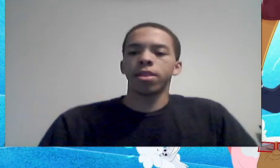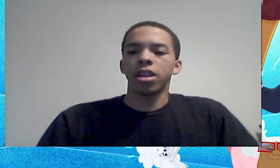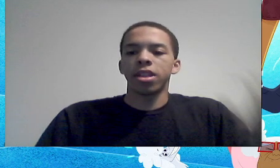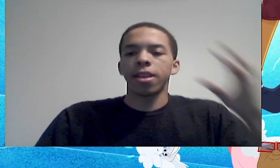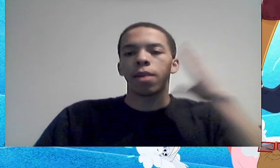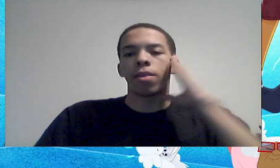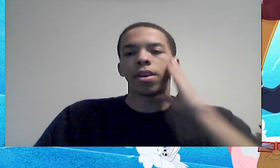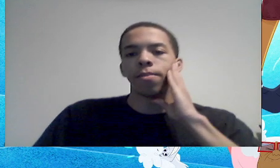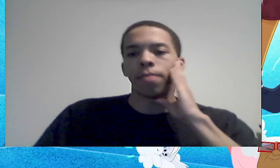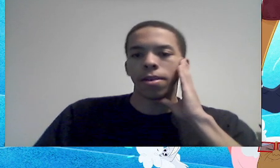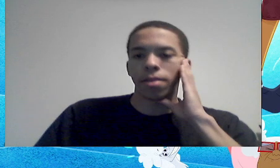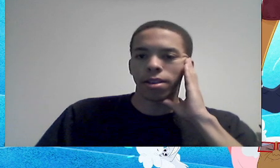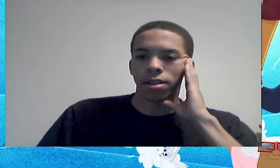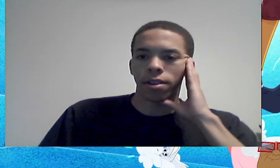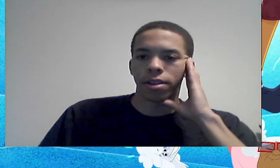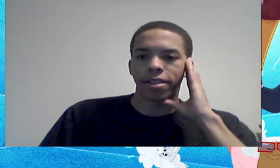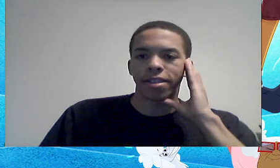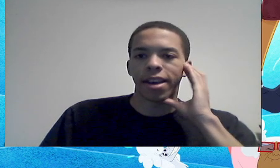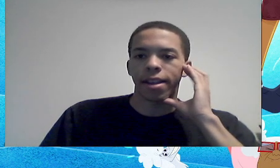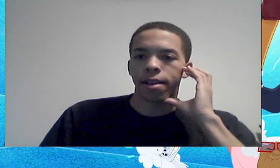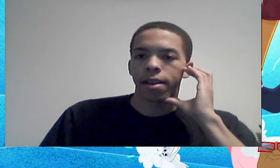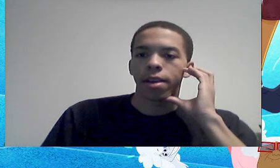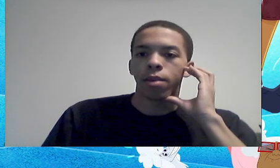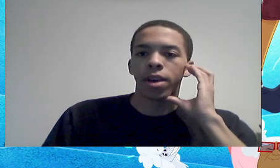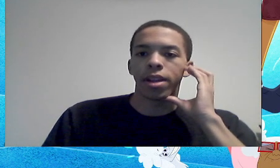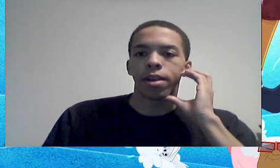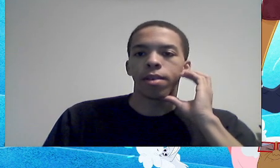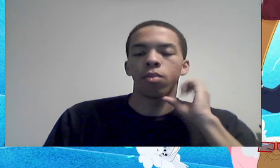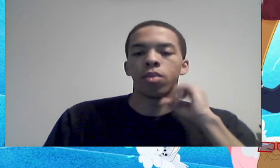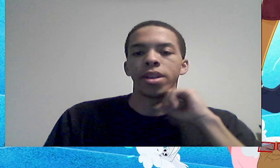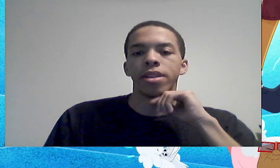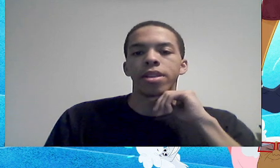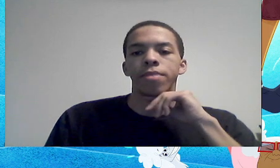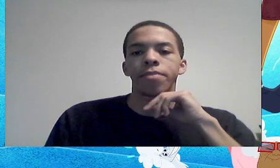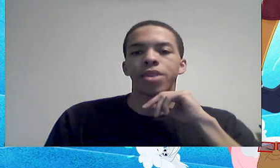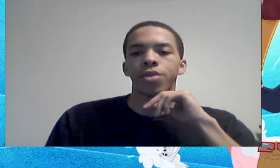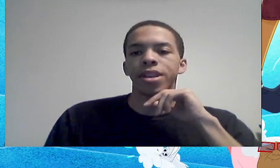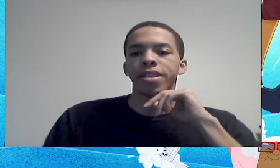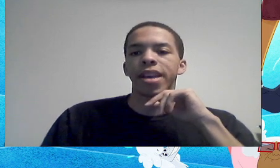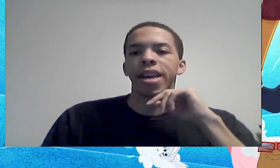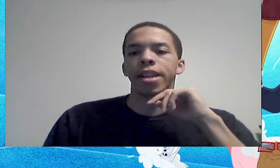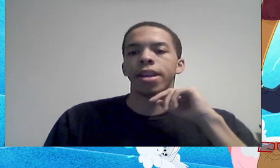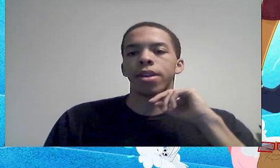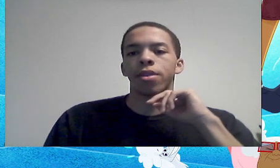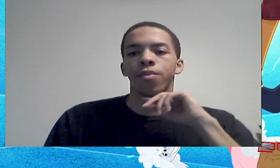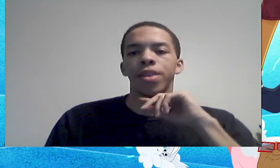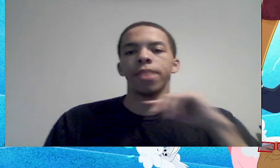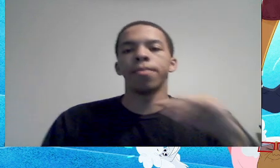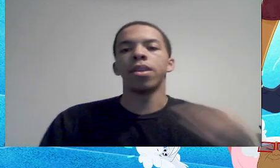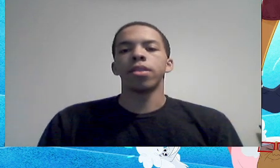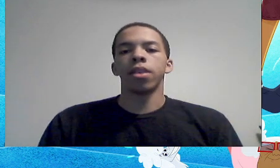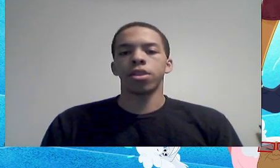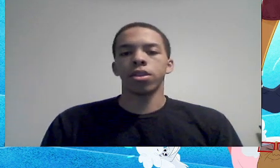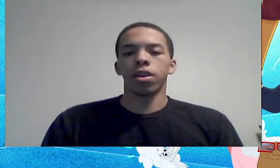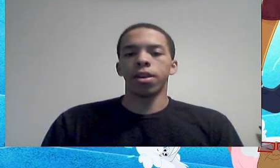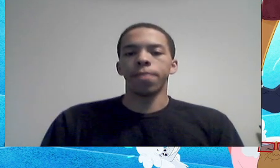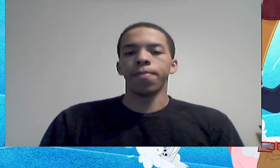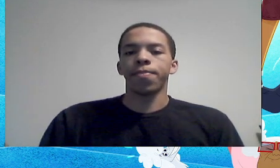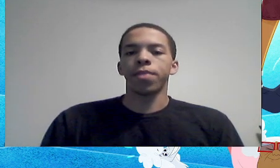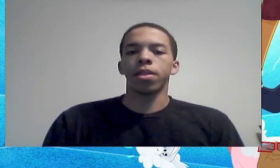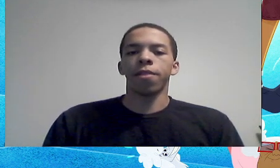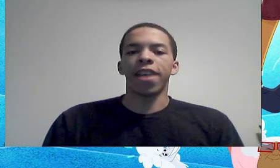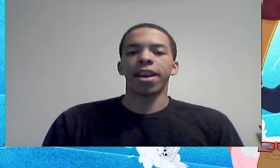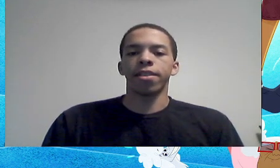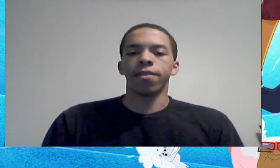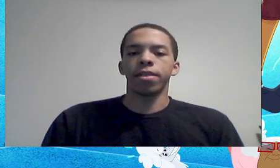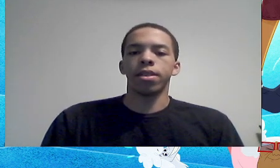one key thing I want to touch on is that when, when Demetrius and Kareem touched on